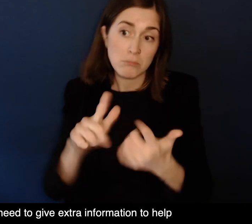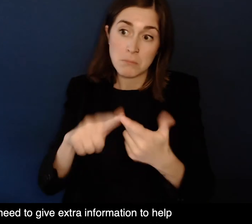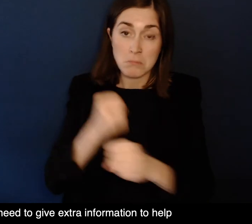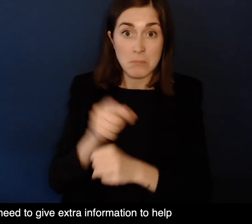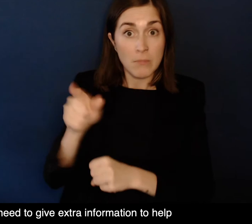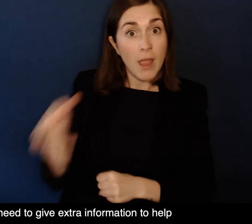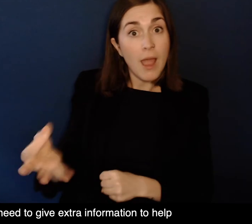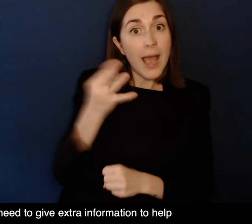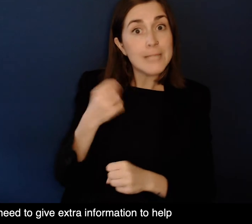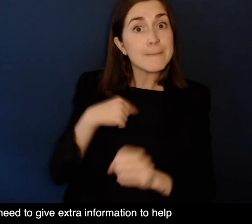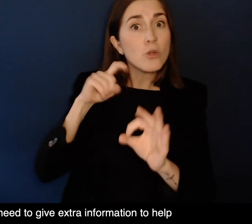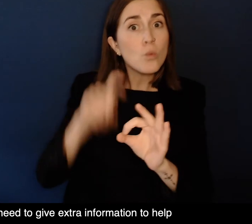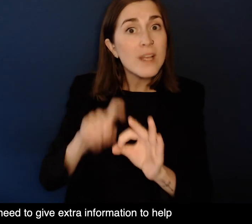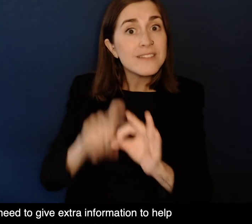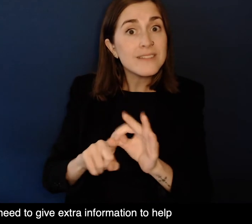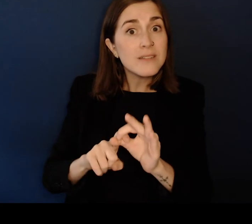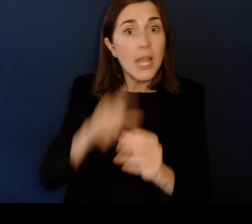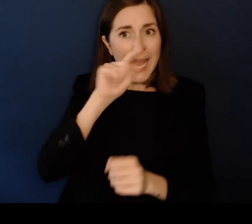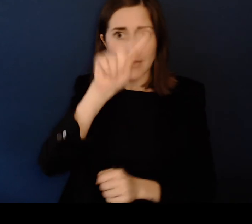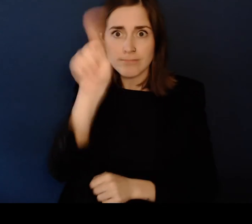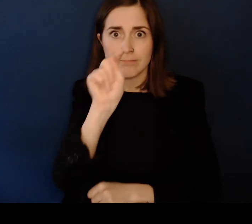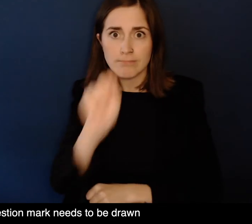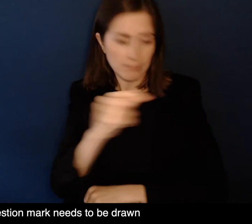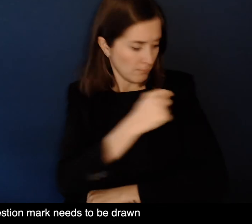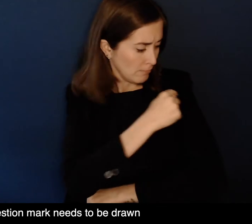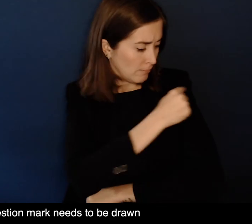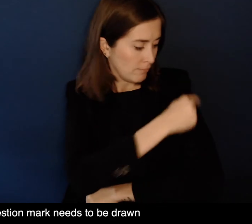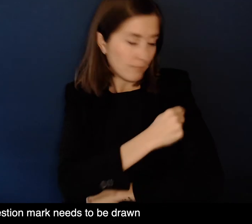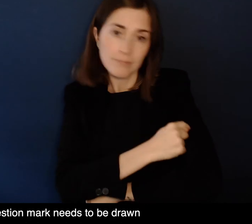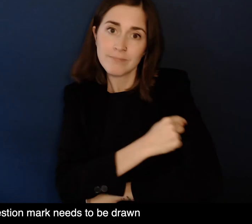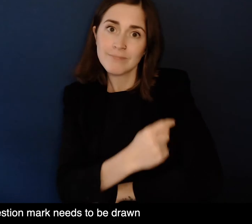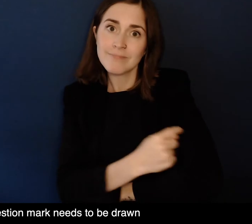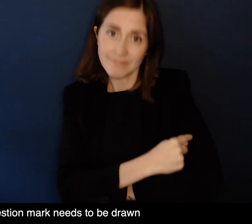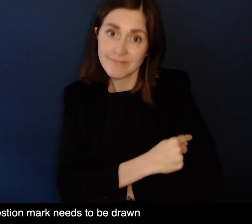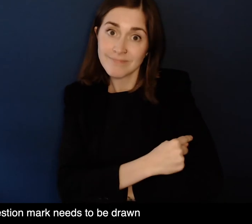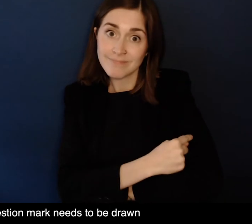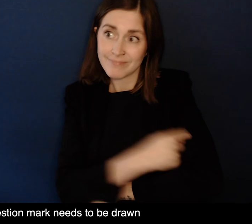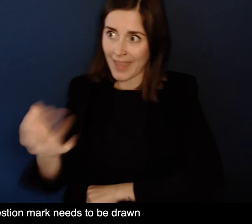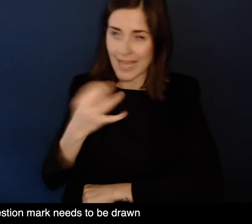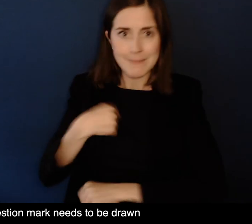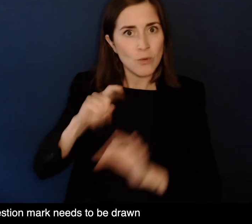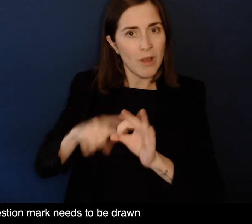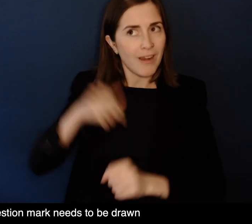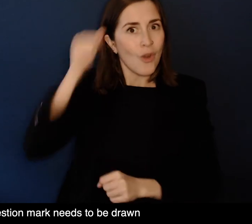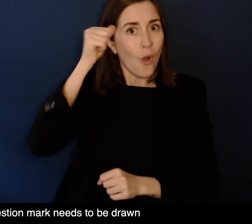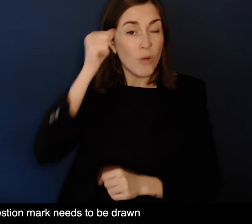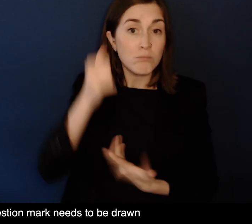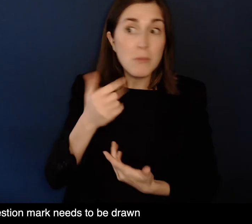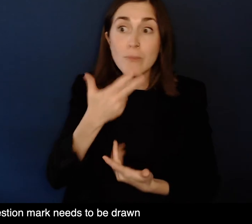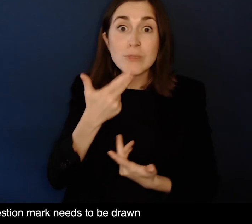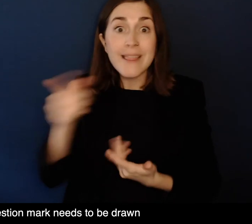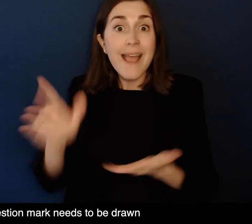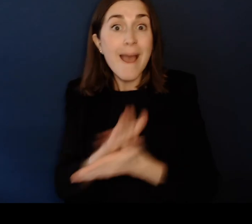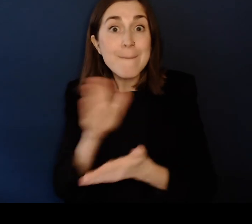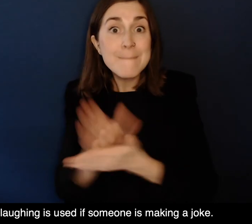tactile Auslan understand what is being said For example, a question mark needs to be drawn So they know they are being